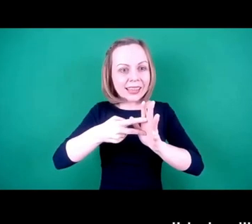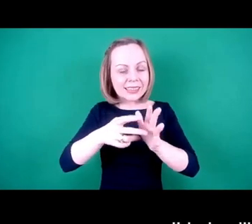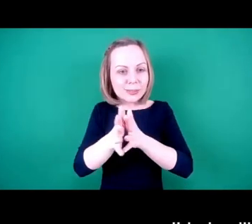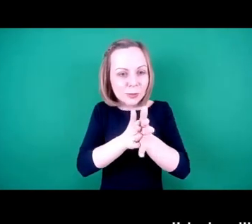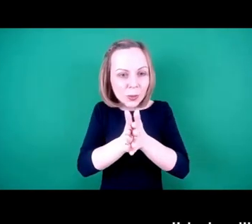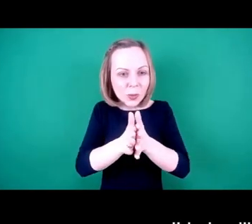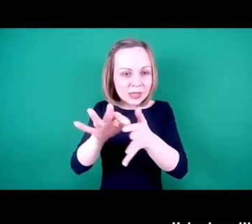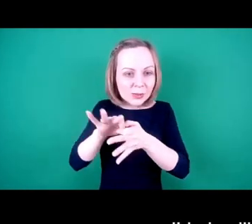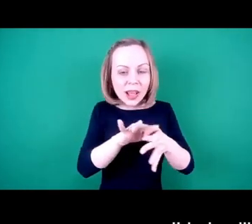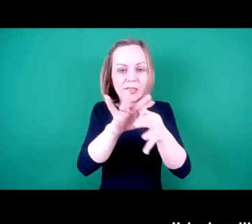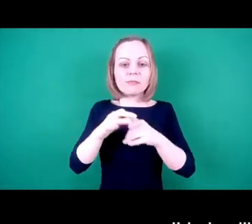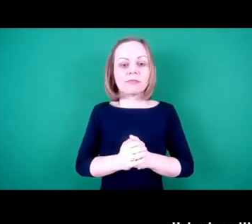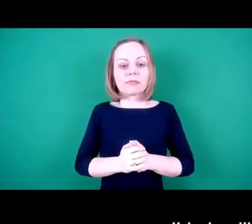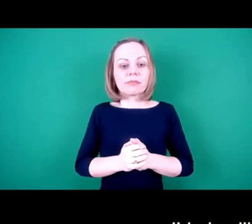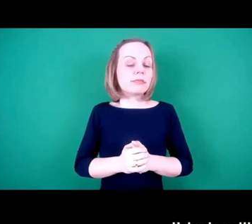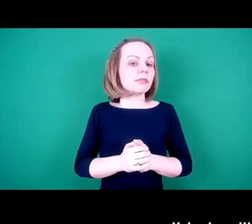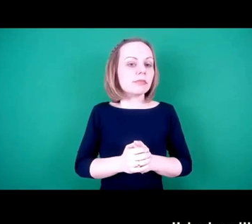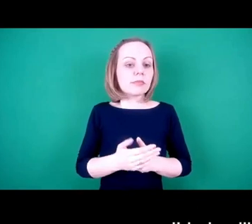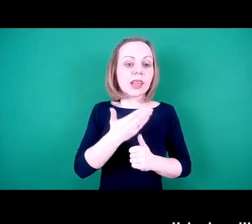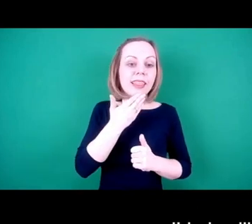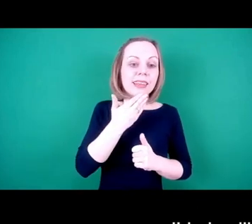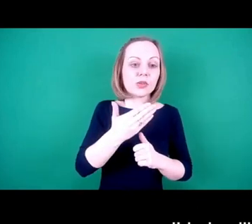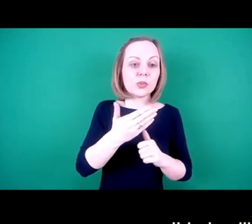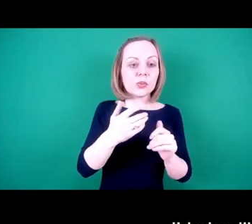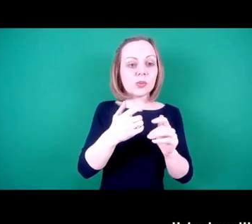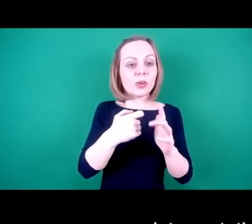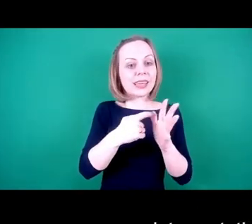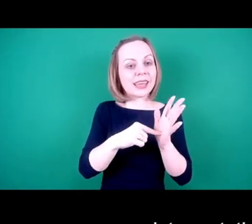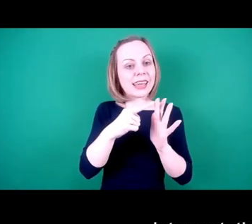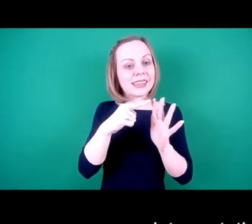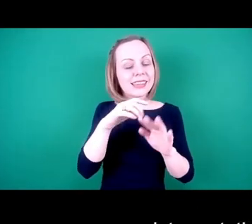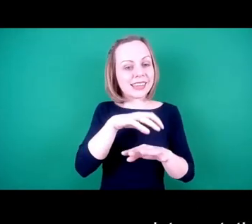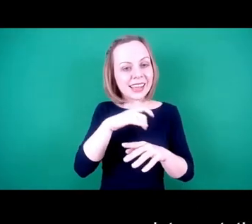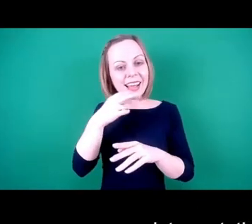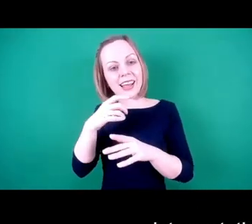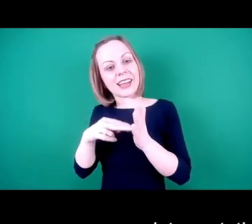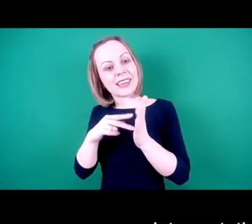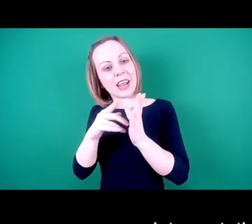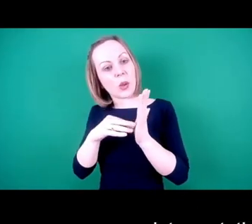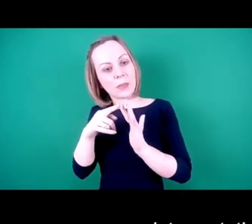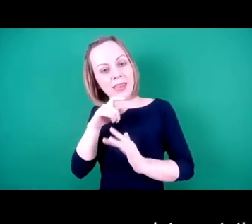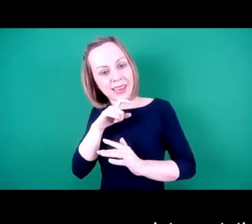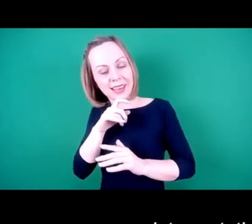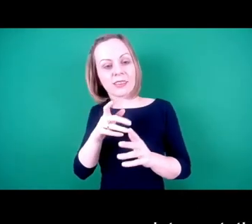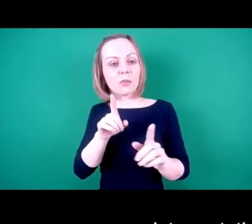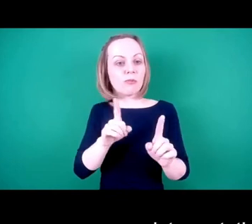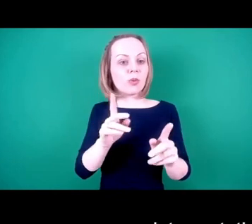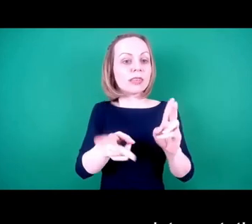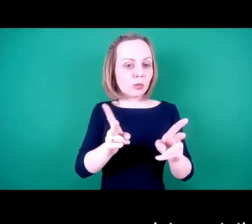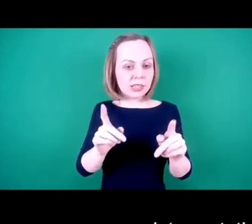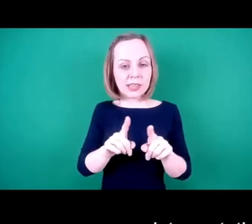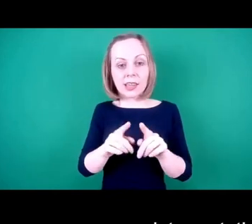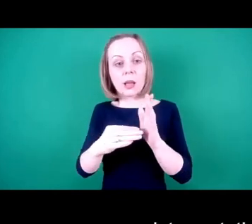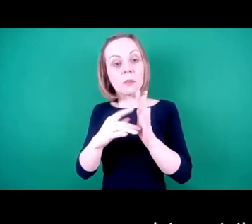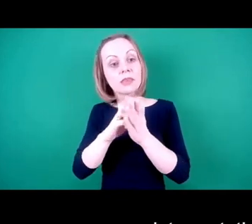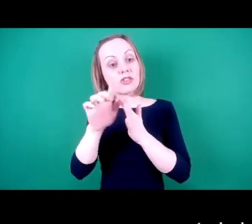I'd also like to thank Katie and Naomi for providing the BSL interpretation. And Michelle for the